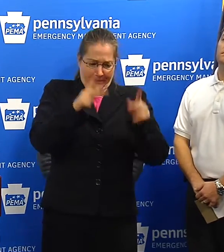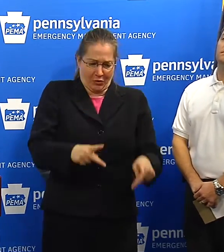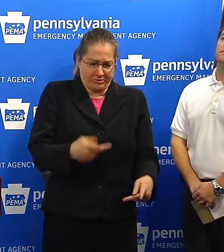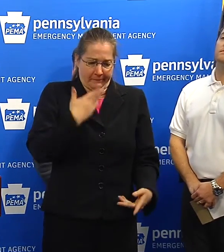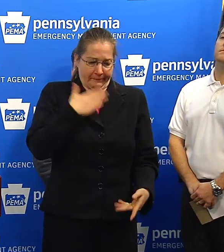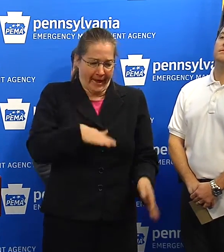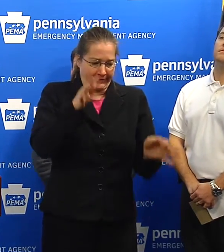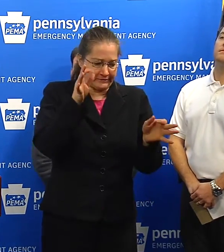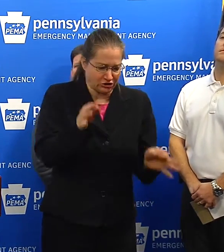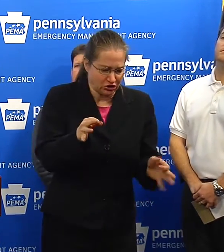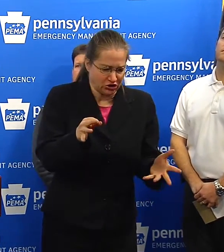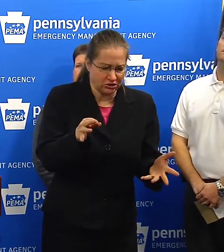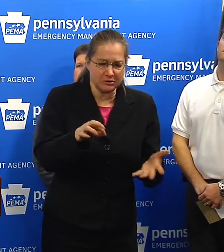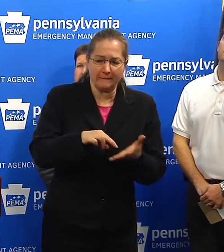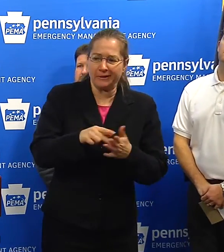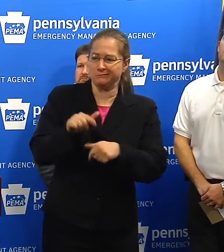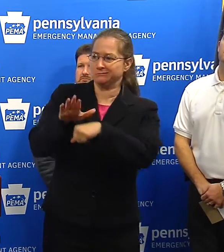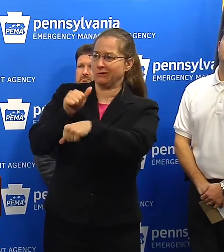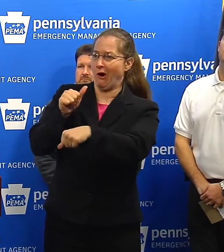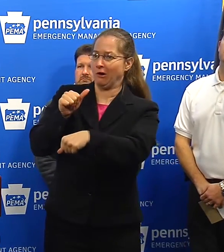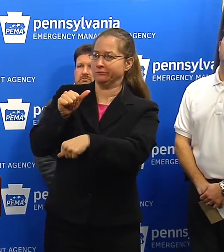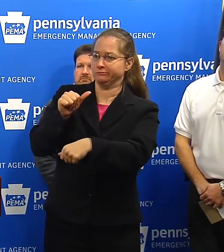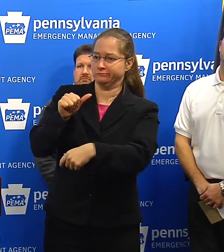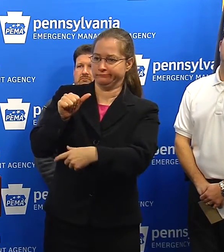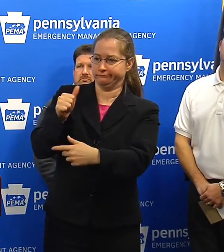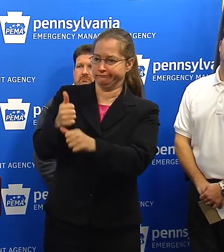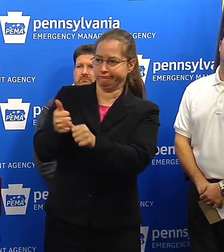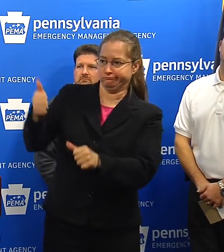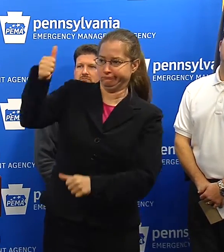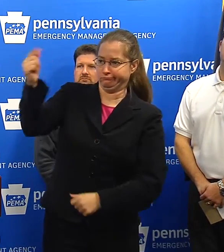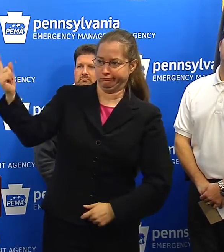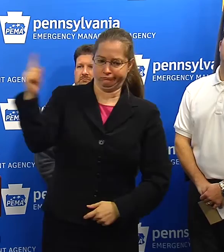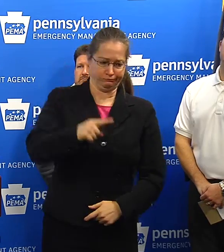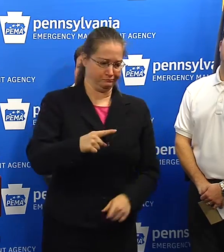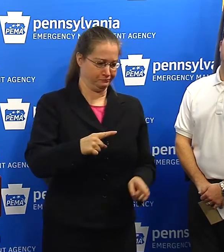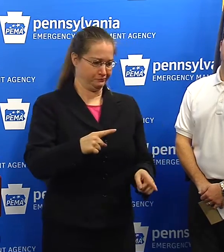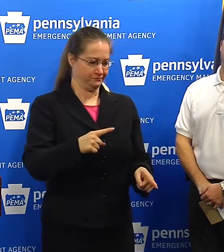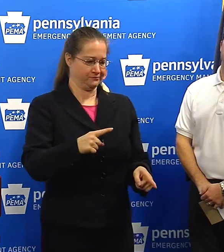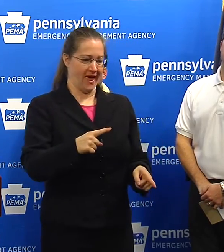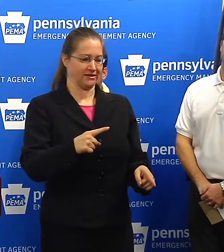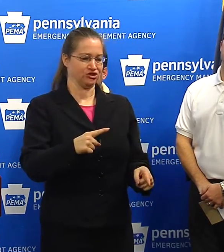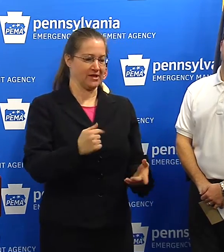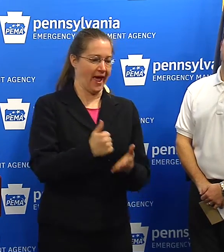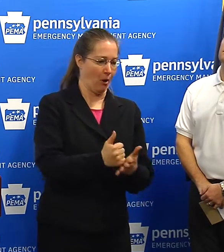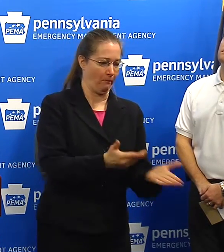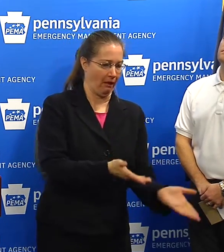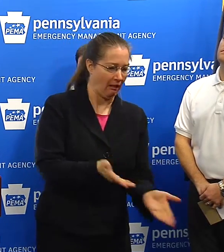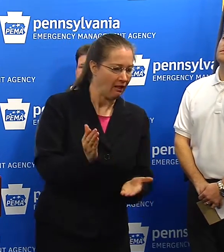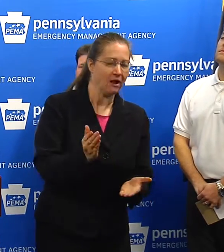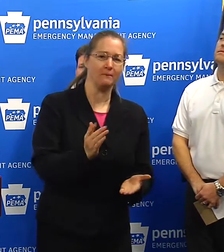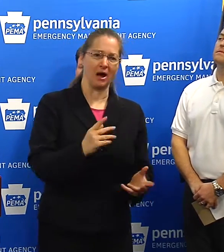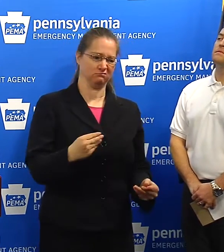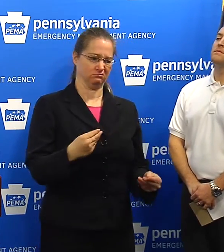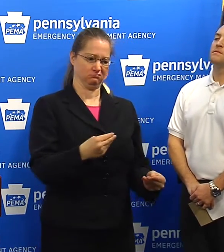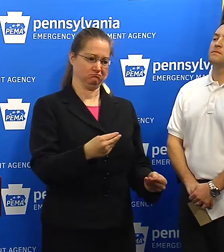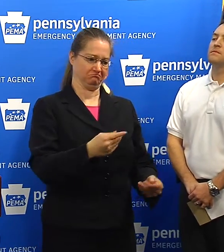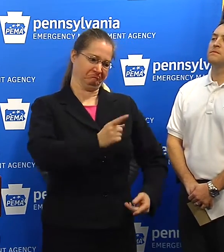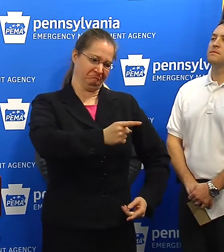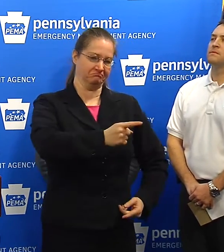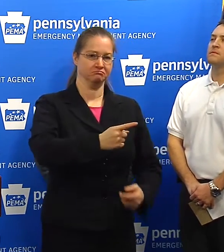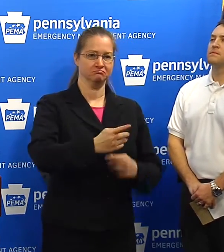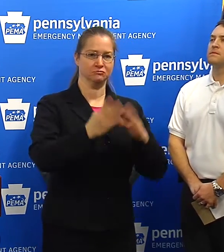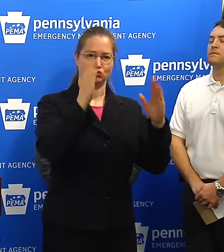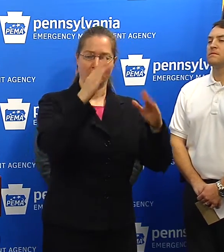it becomes, authorities need to become involved and they, you know, face trouble more than just? At the point we have, the point